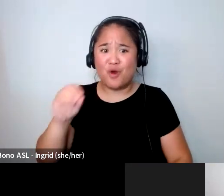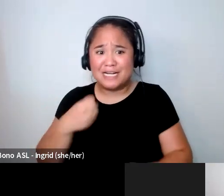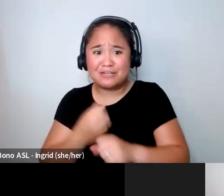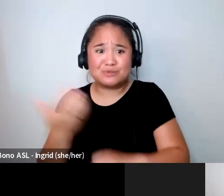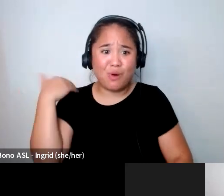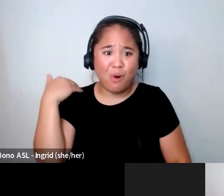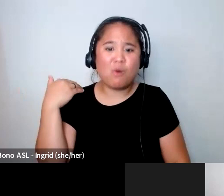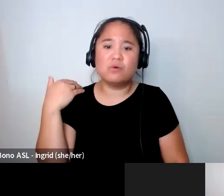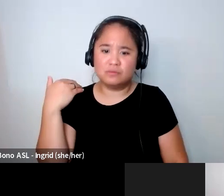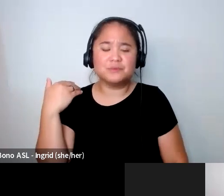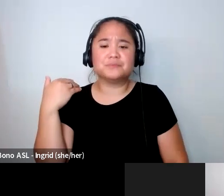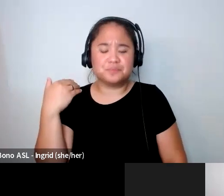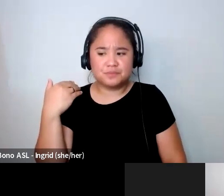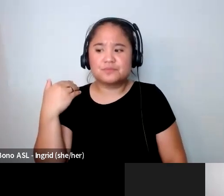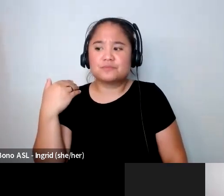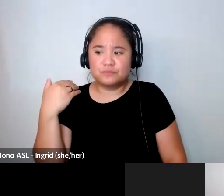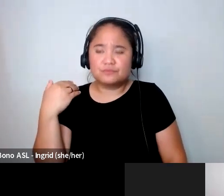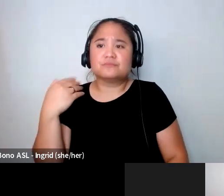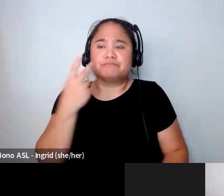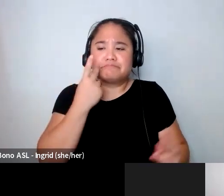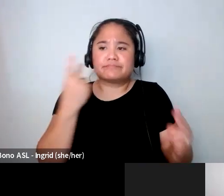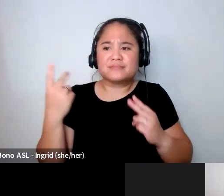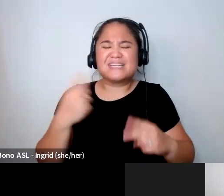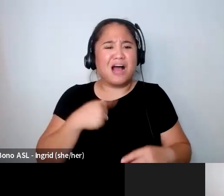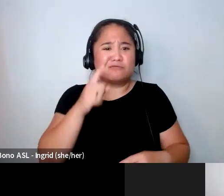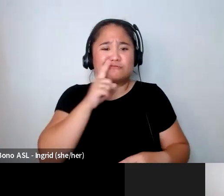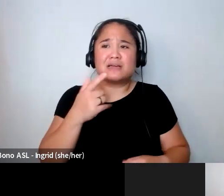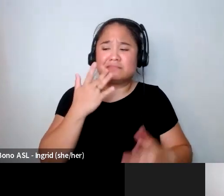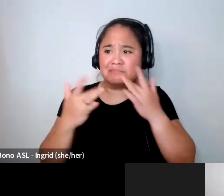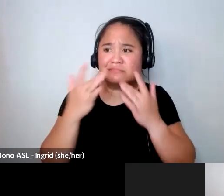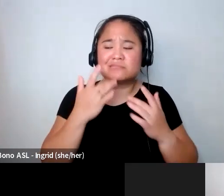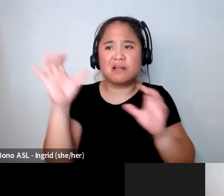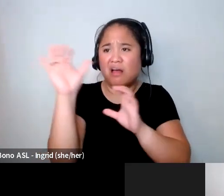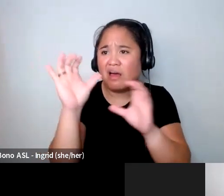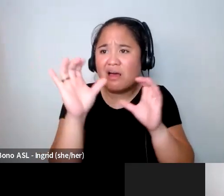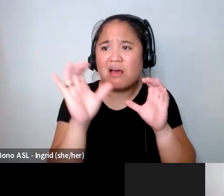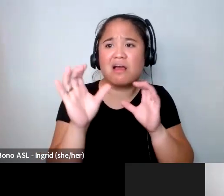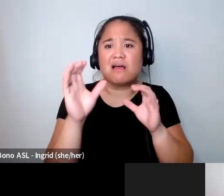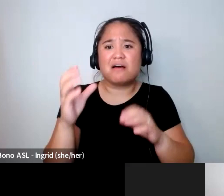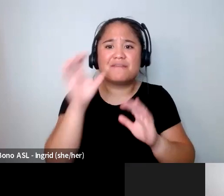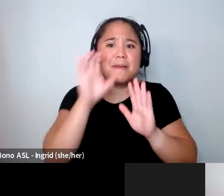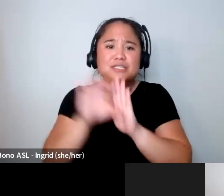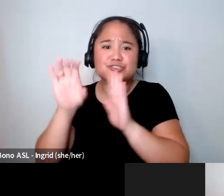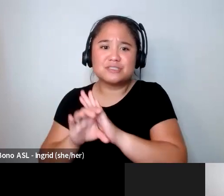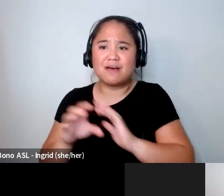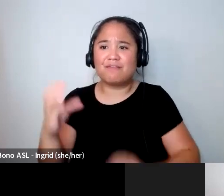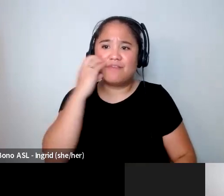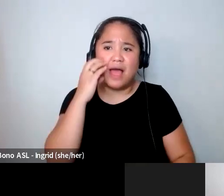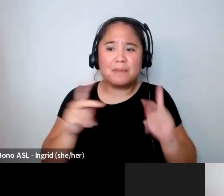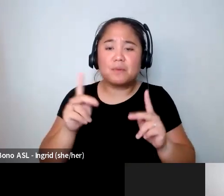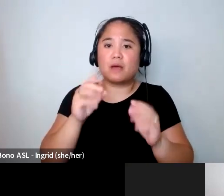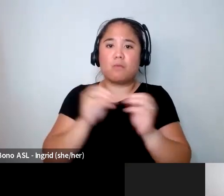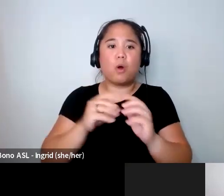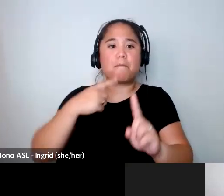um I was looking desperately for like images of fat people that were positive